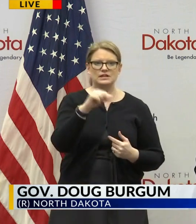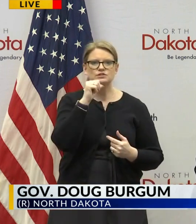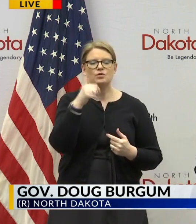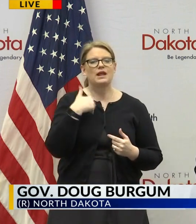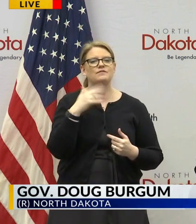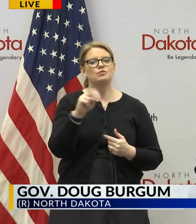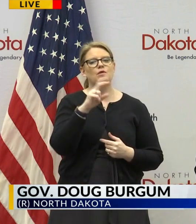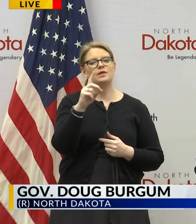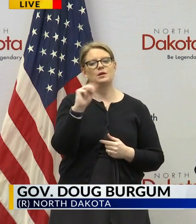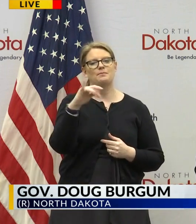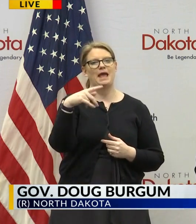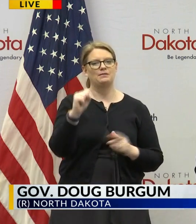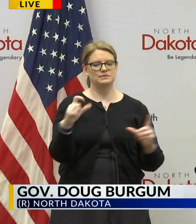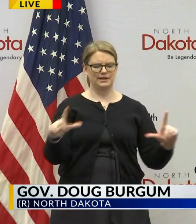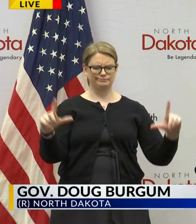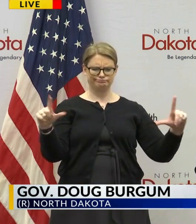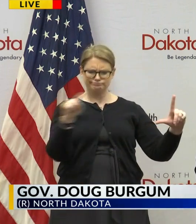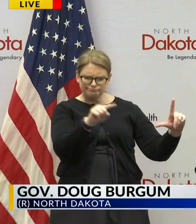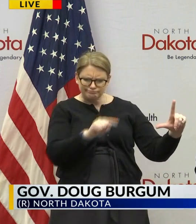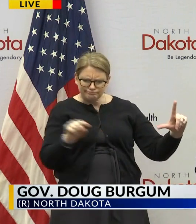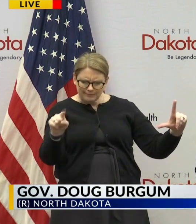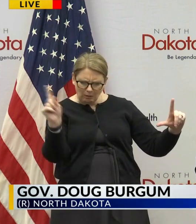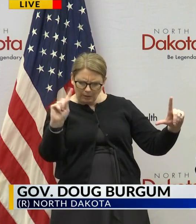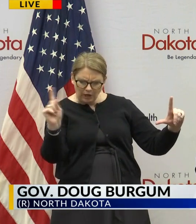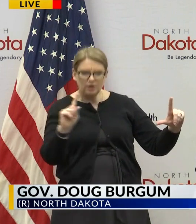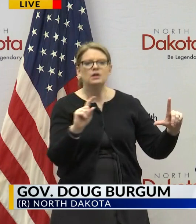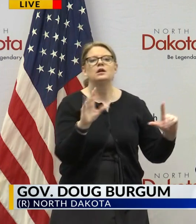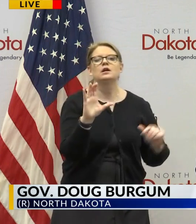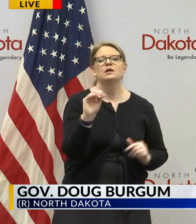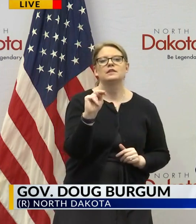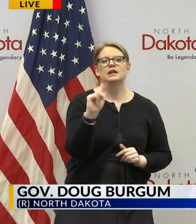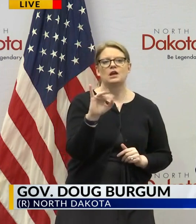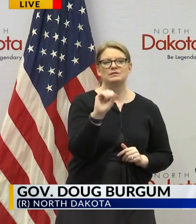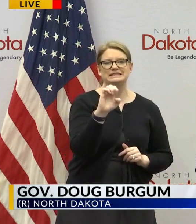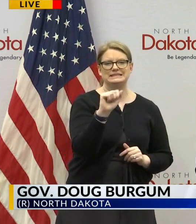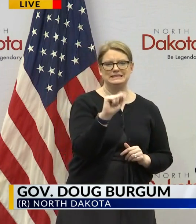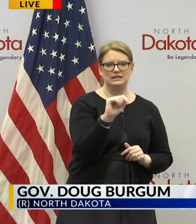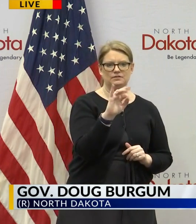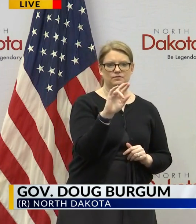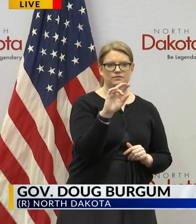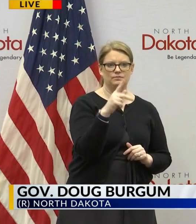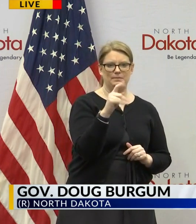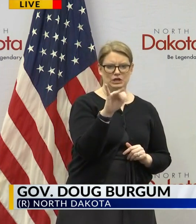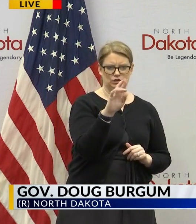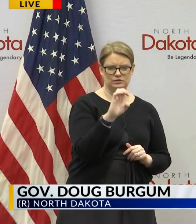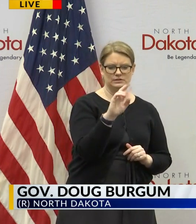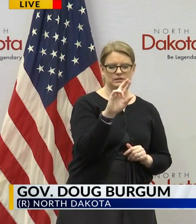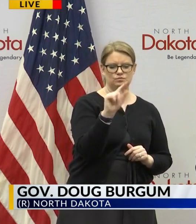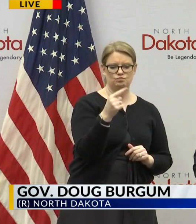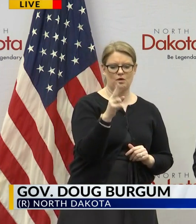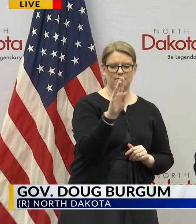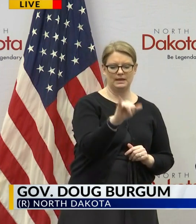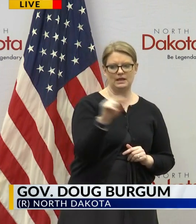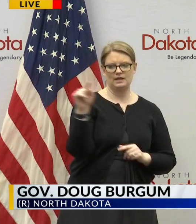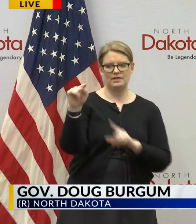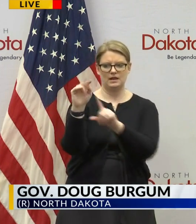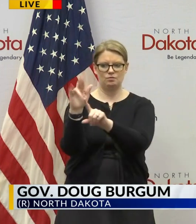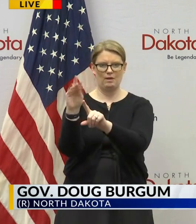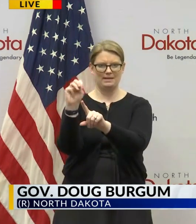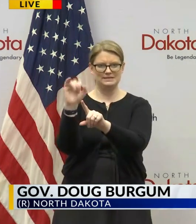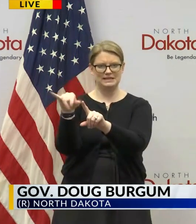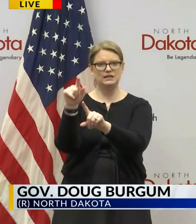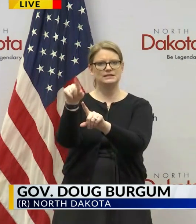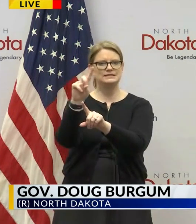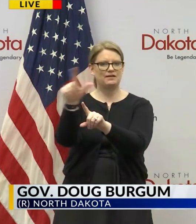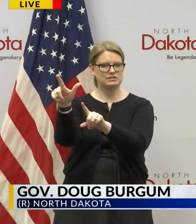at hand the county seat of Pierce's rugby in the county seat of Ramsey is Devils Lake but those